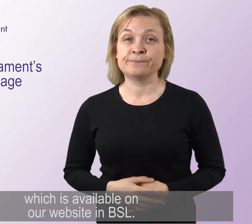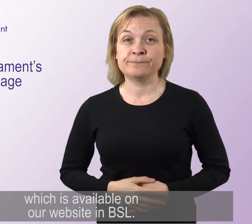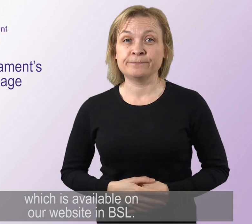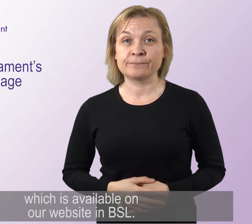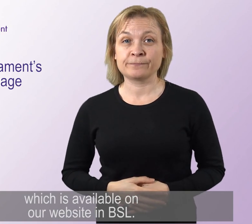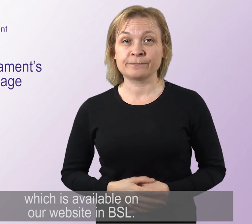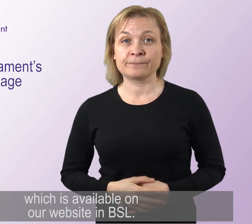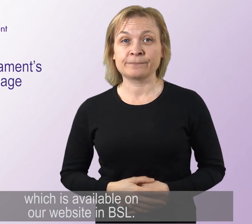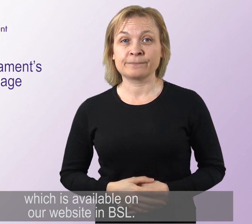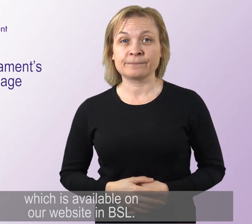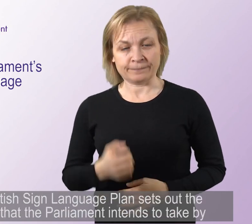BSL